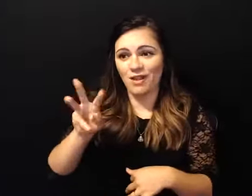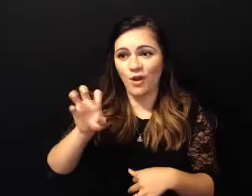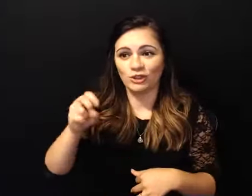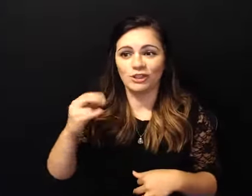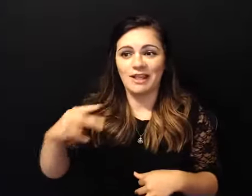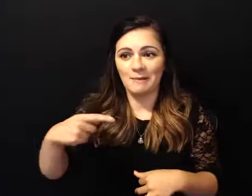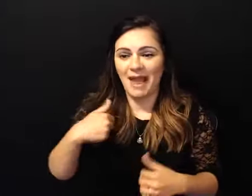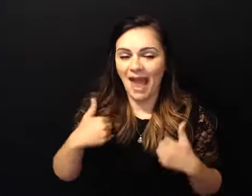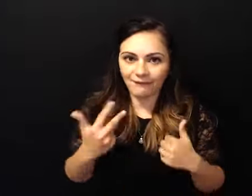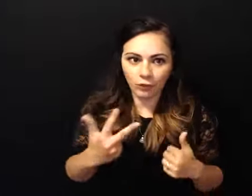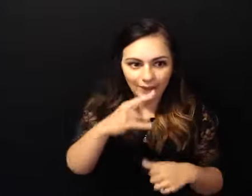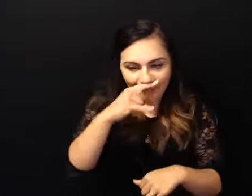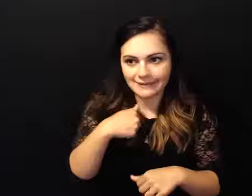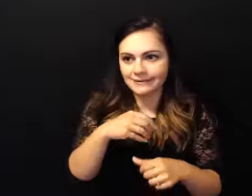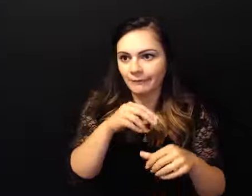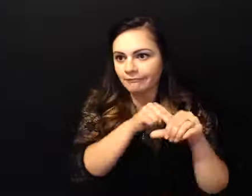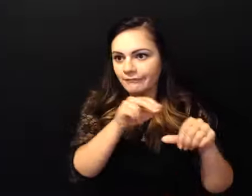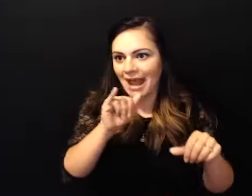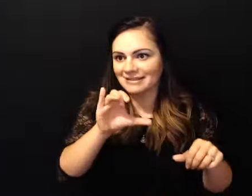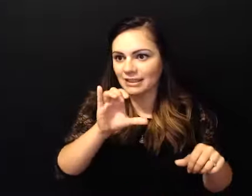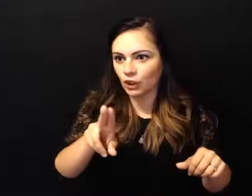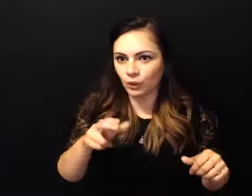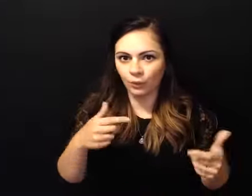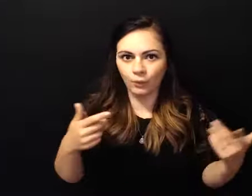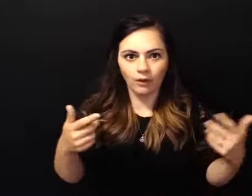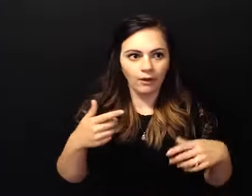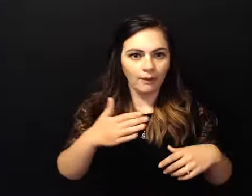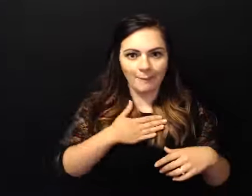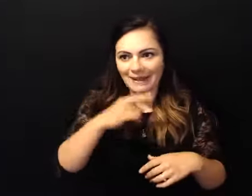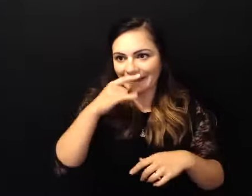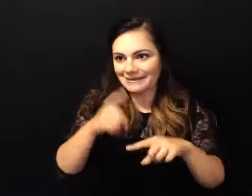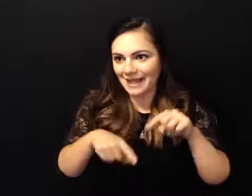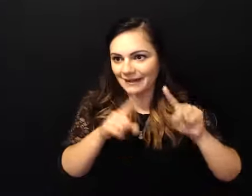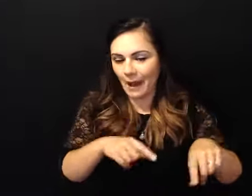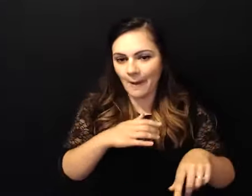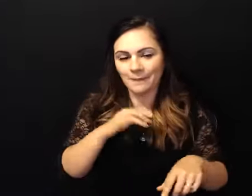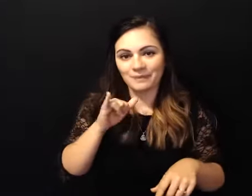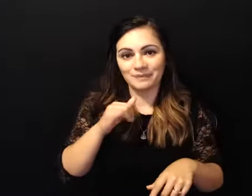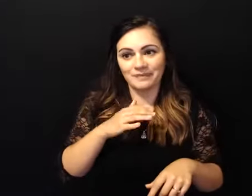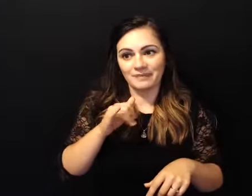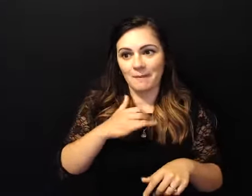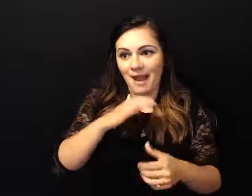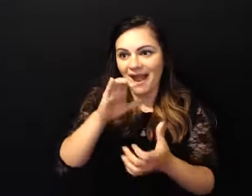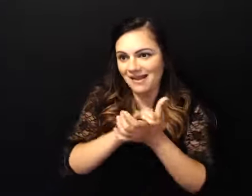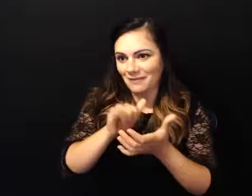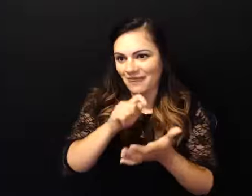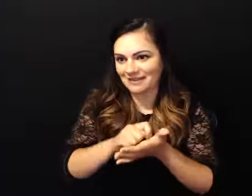can't have my kids there and you know my husband at the time wants to be there with me so you guys show up and you take care of my kids for me